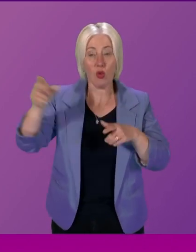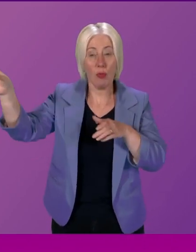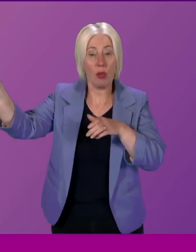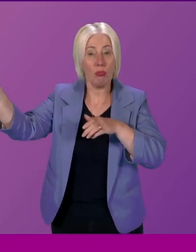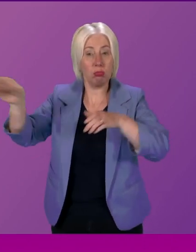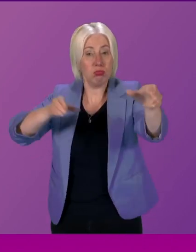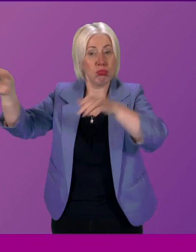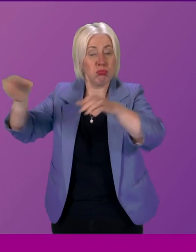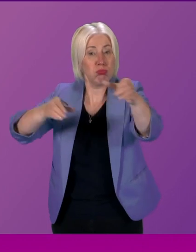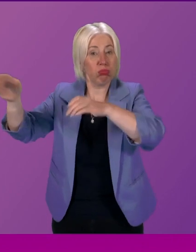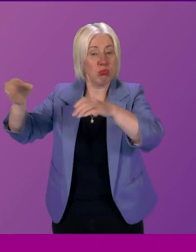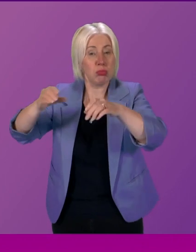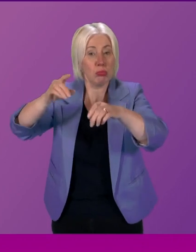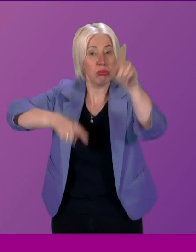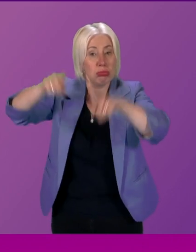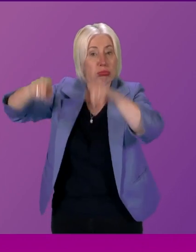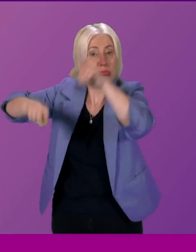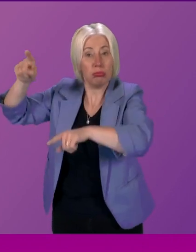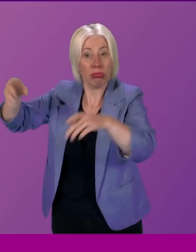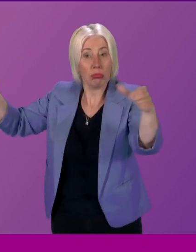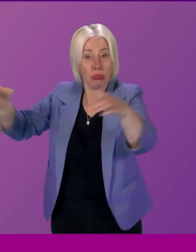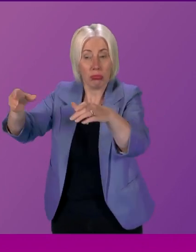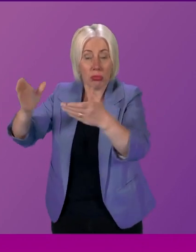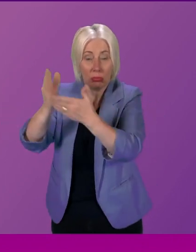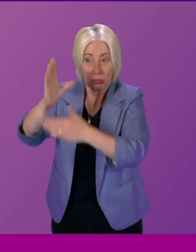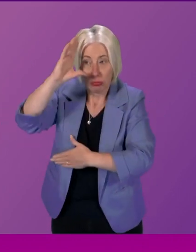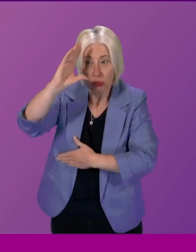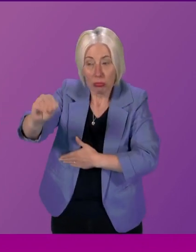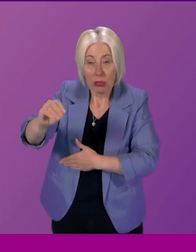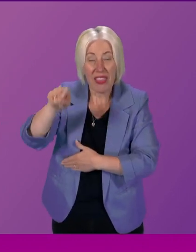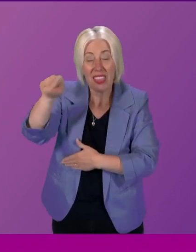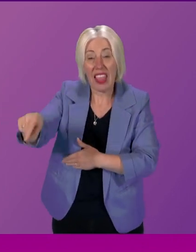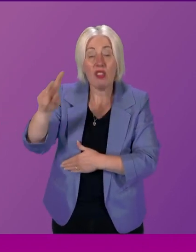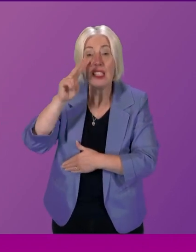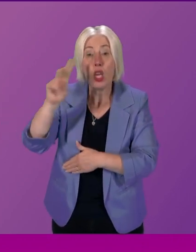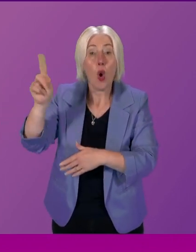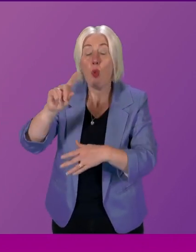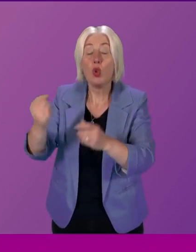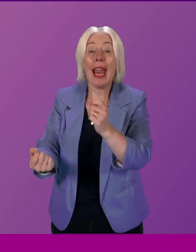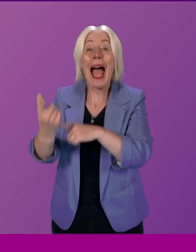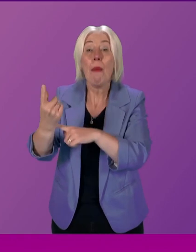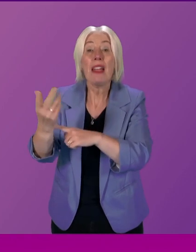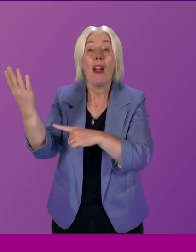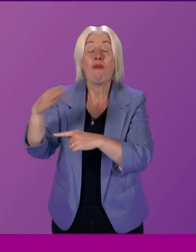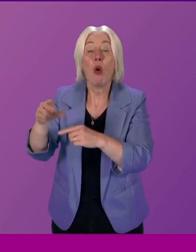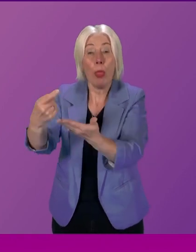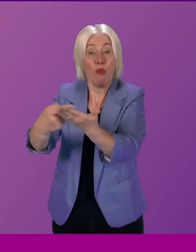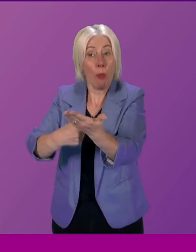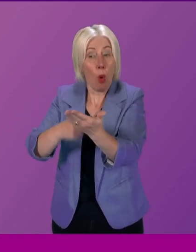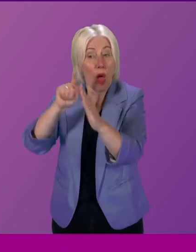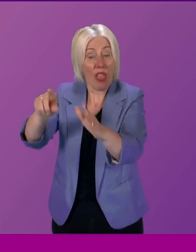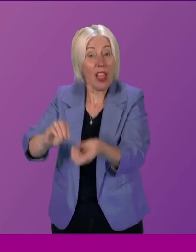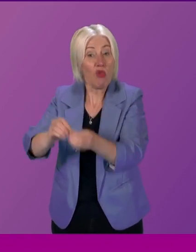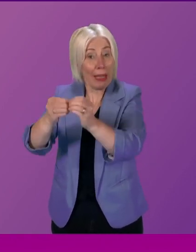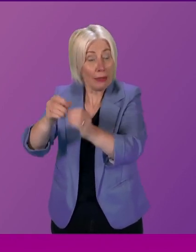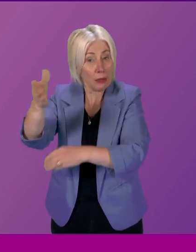other people brought in and we need to ensure them and they need to see the outcomes of the reports that they produce and I